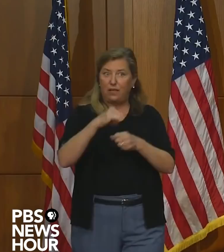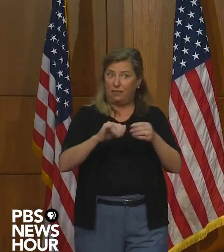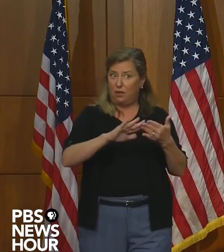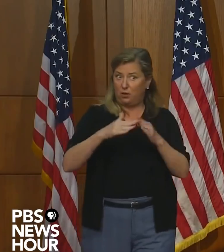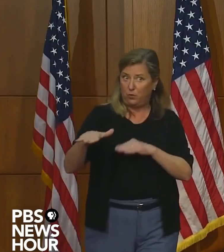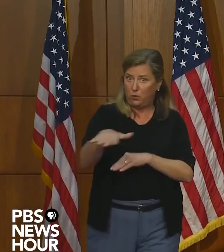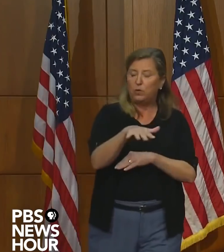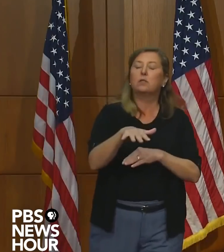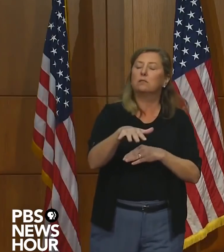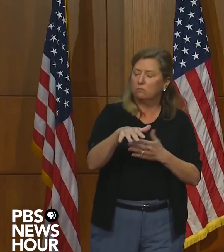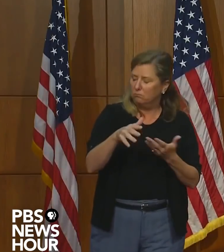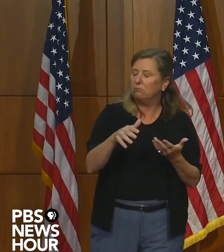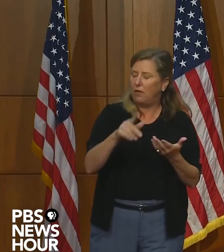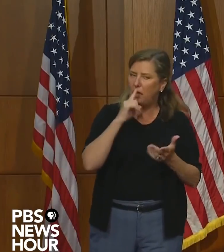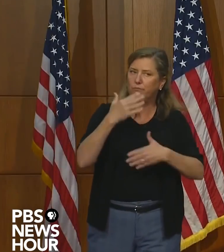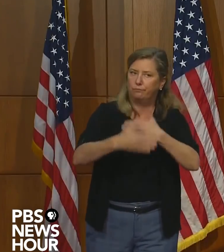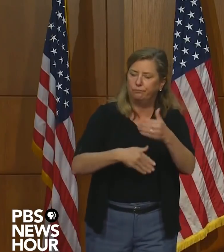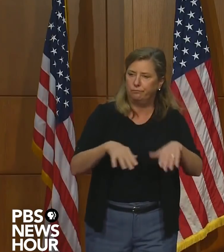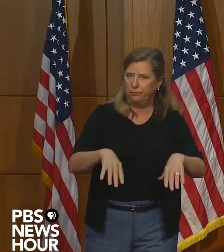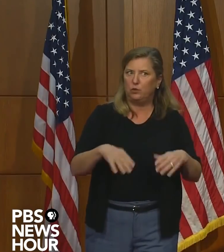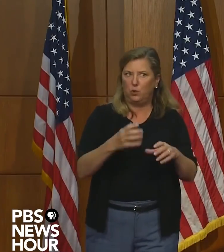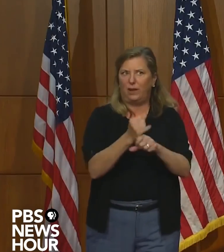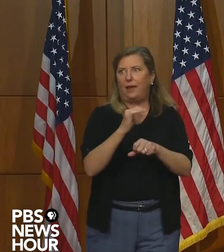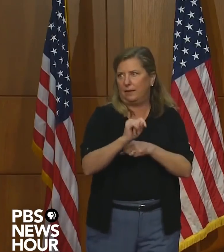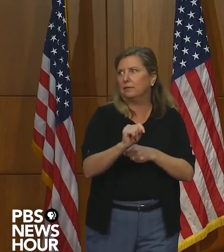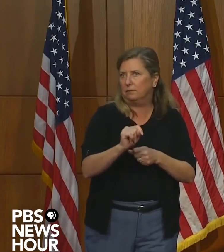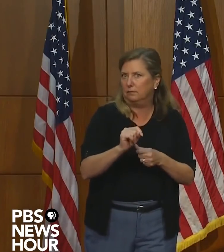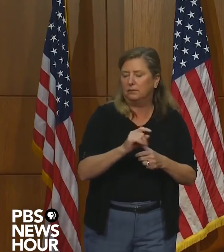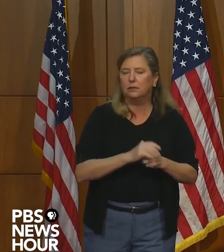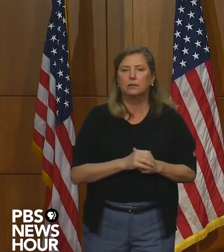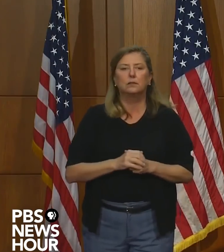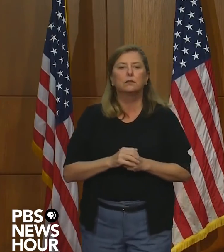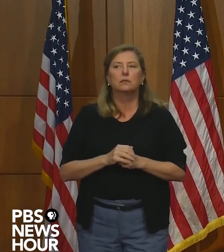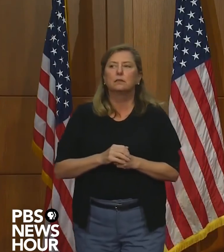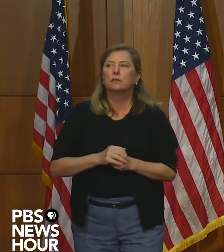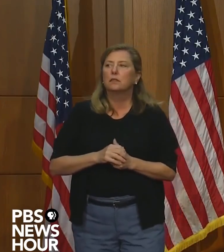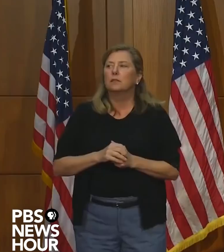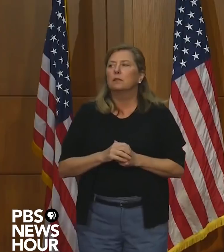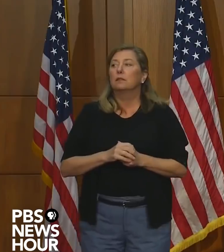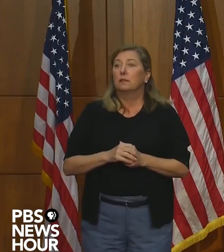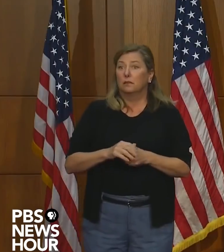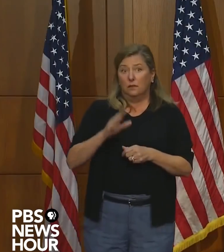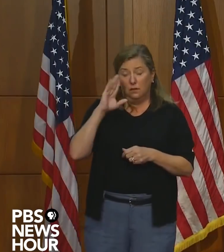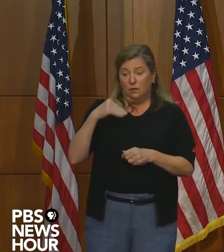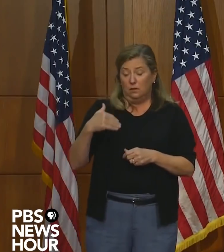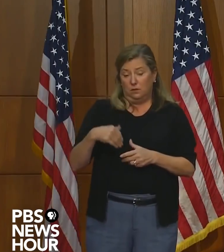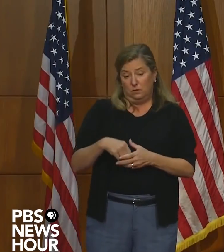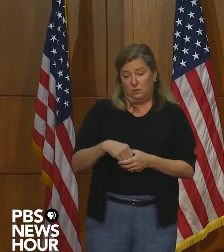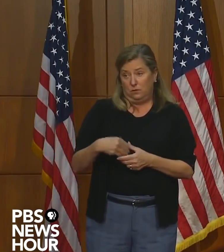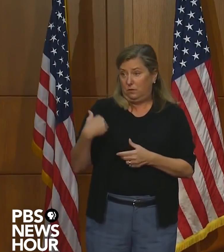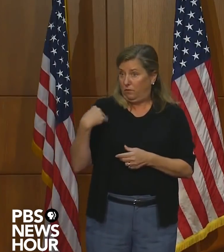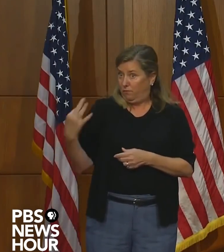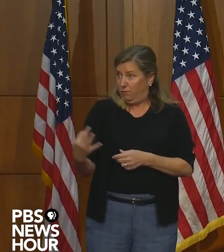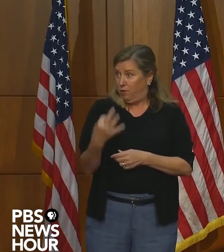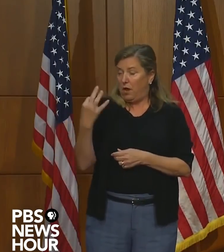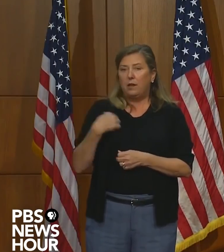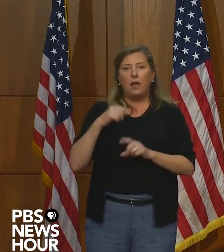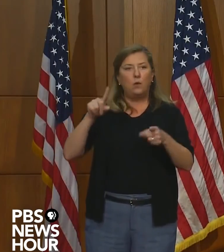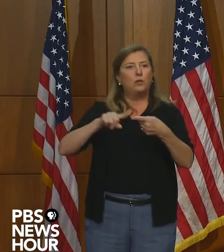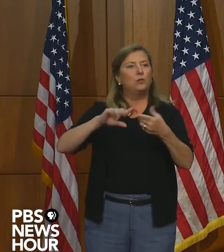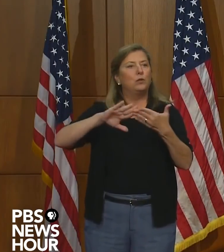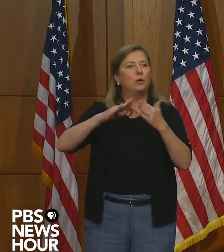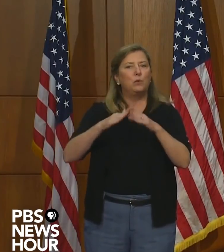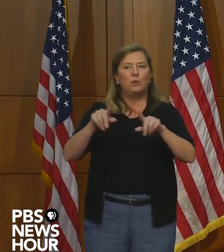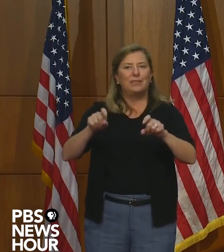communities and, and really to, to move forward with that test. And I, um, as you know, uh, on Friday, um, I was at one of the community